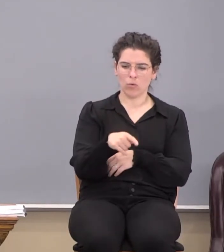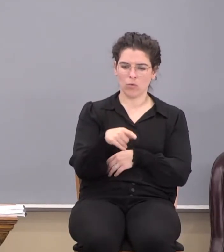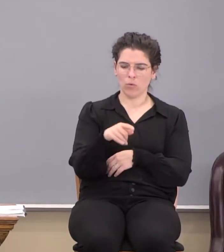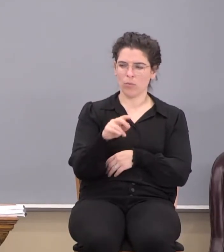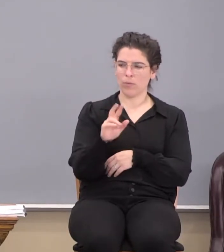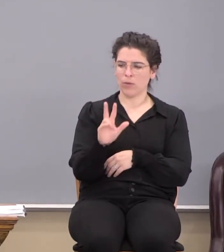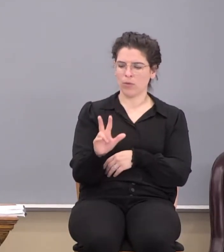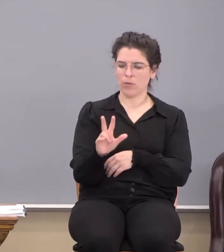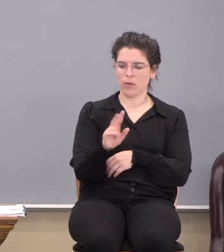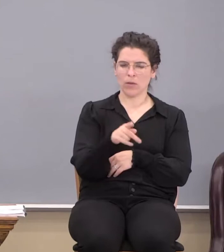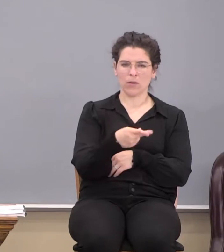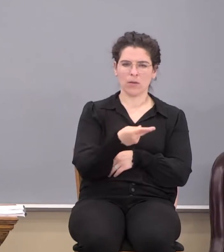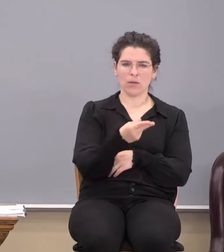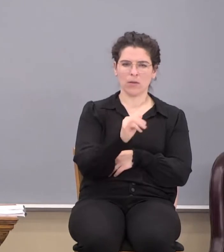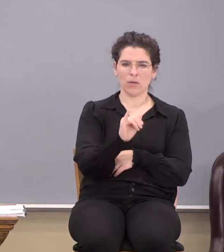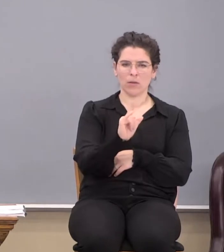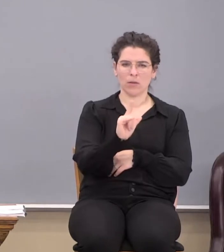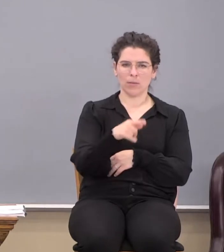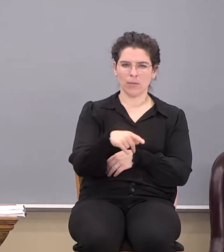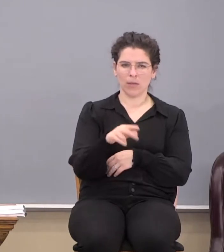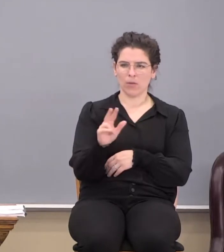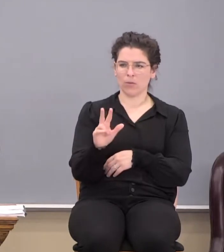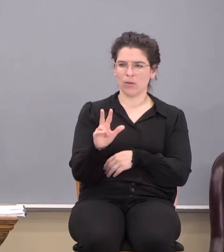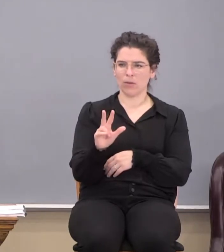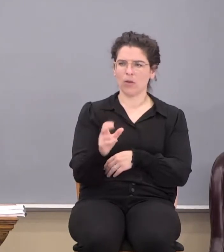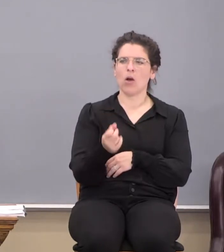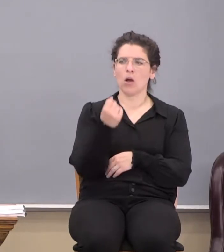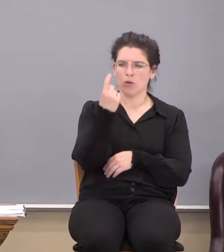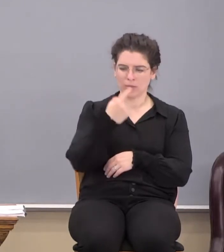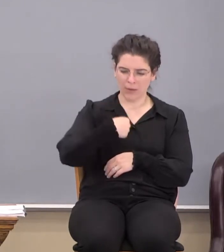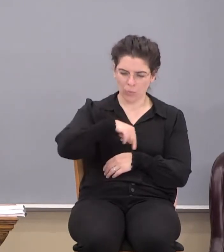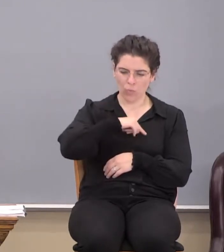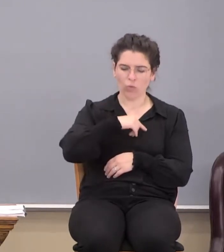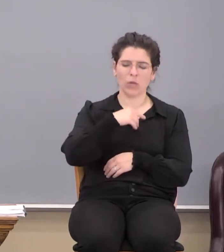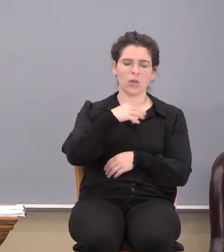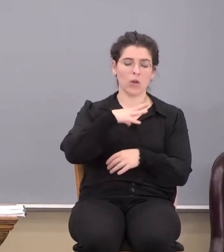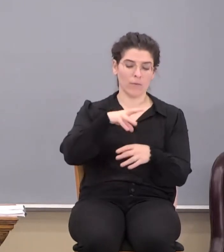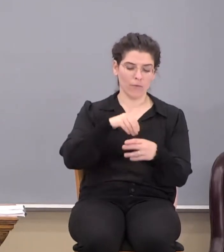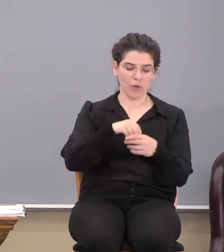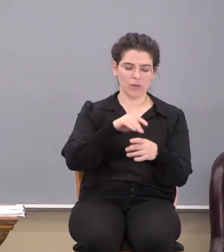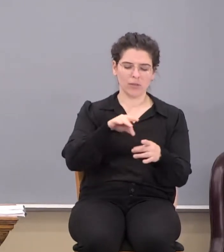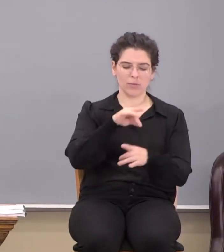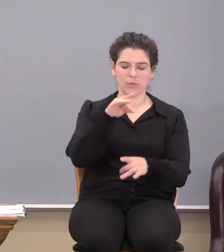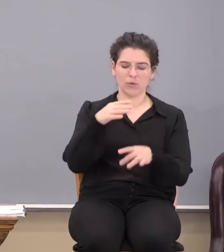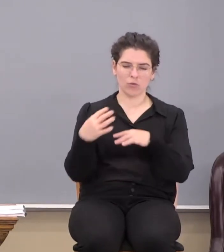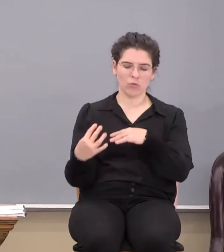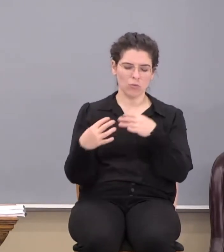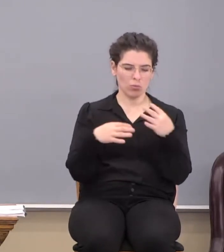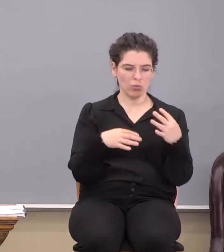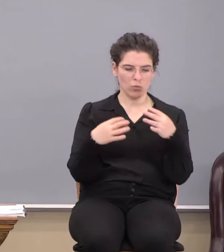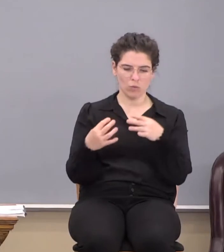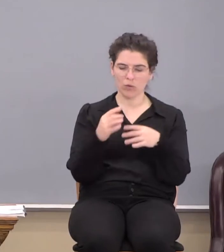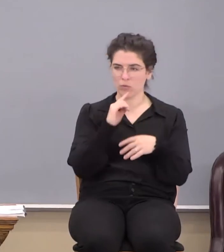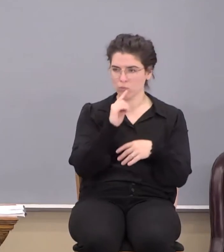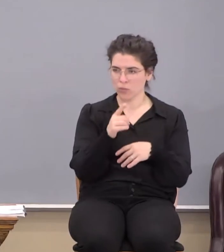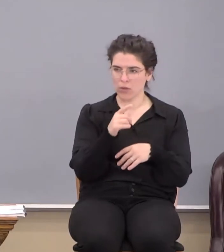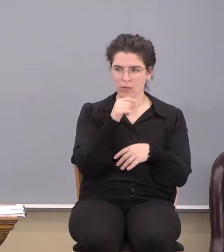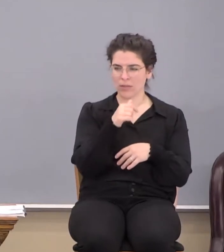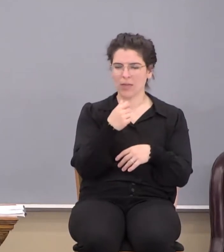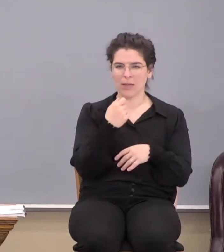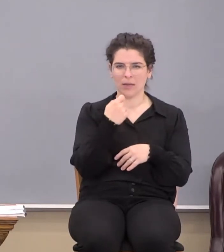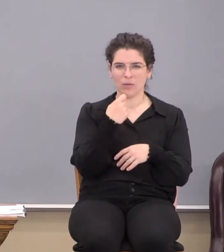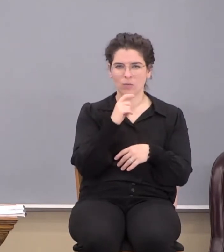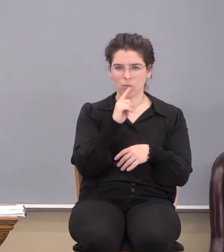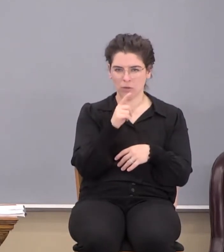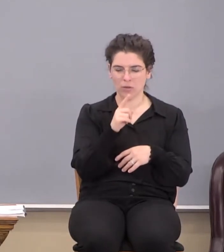number 3. So understanding that we're in a spiritual warfare, it's real. When we say it's spiritual, we're not saying it's not real.